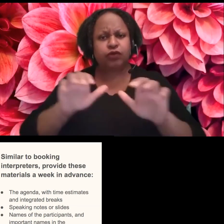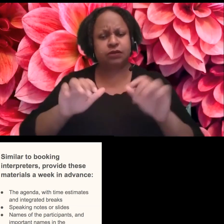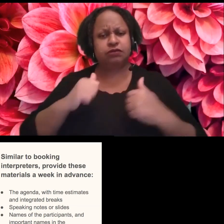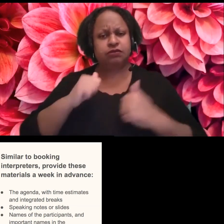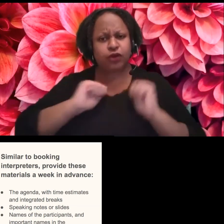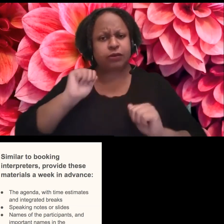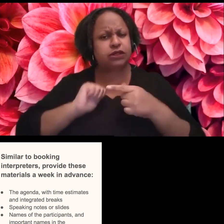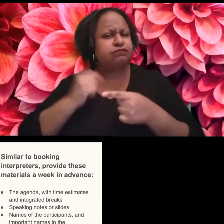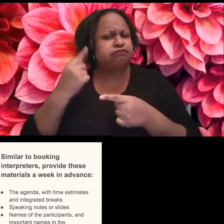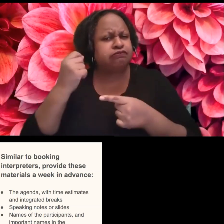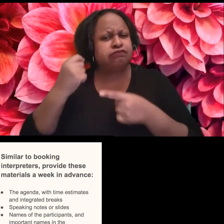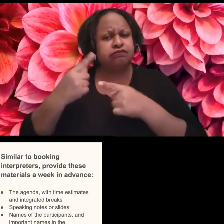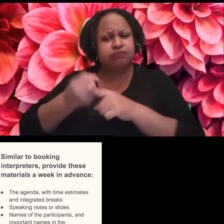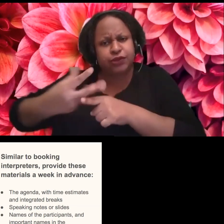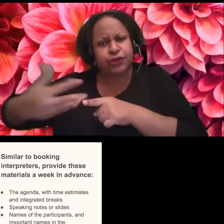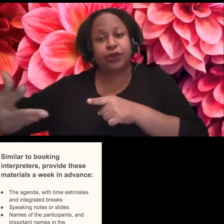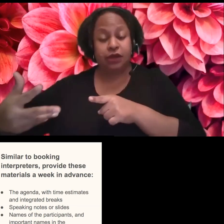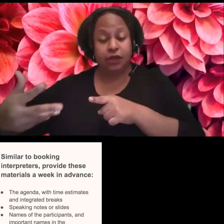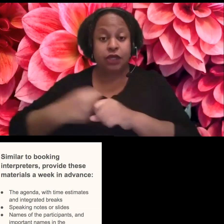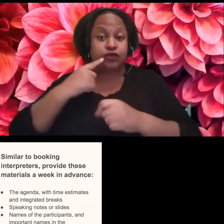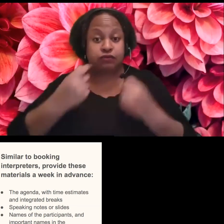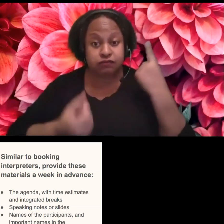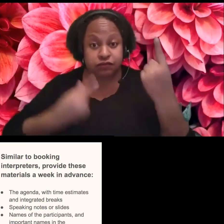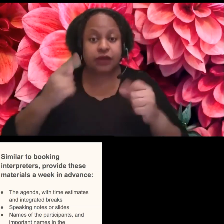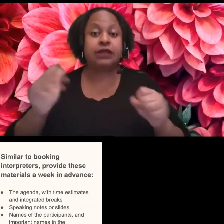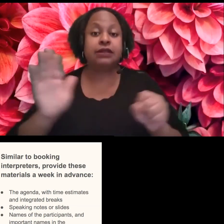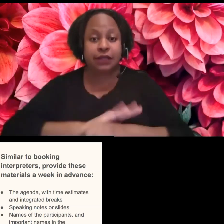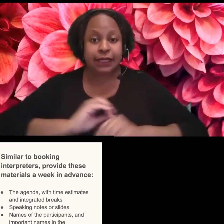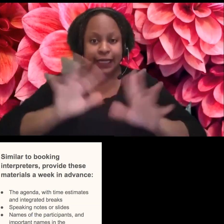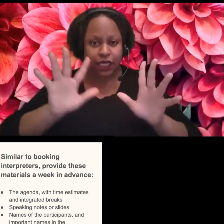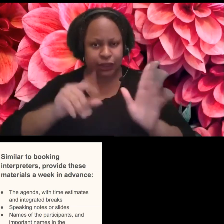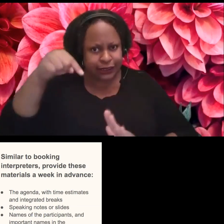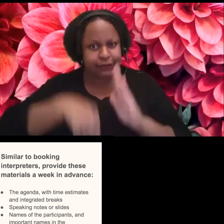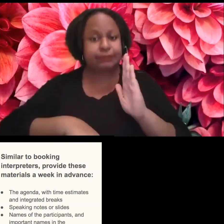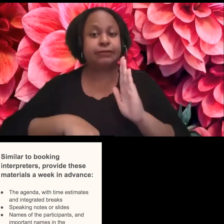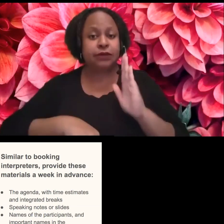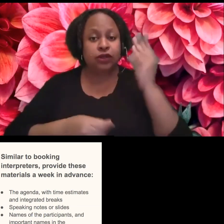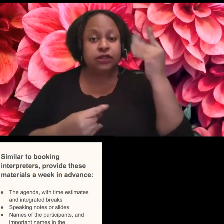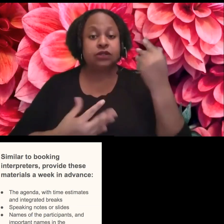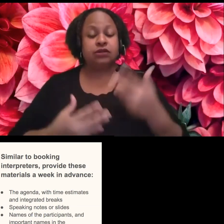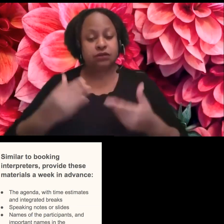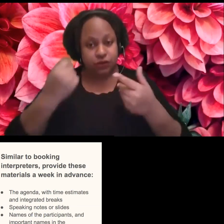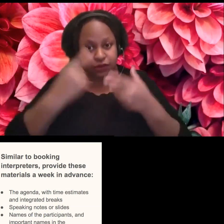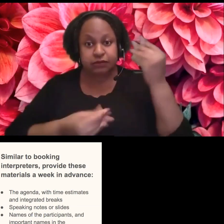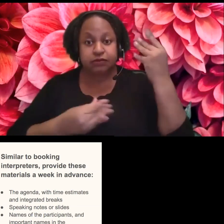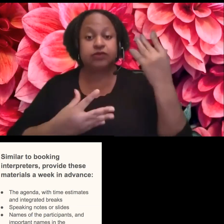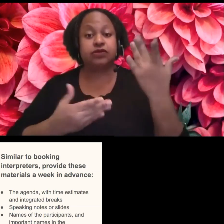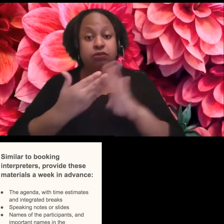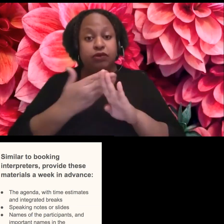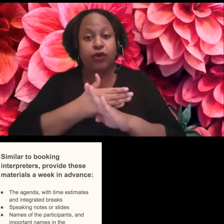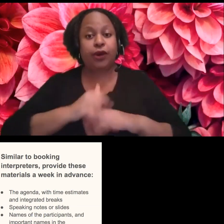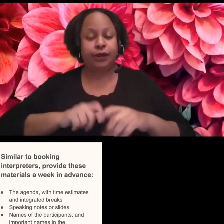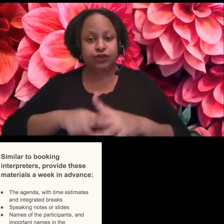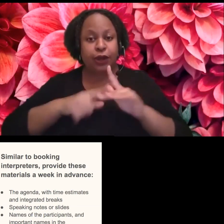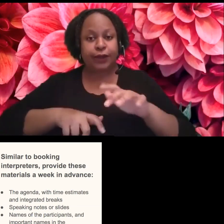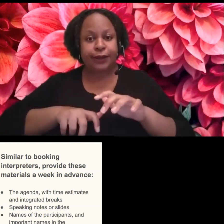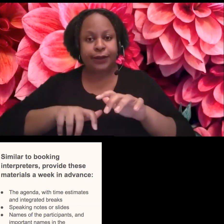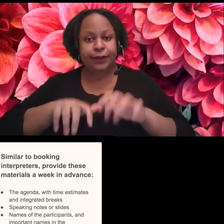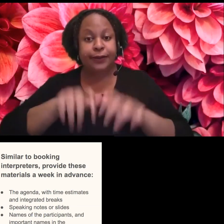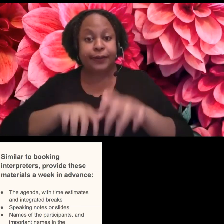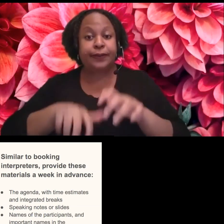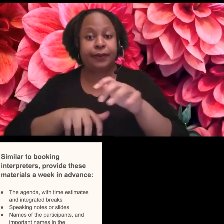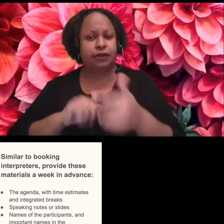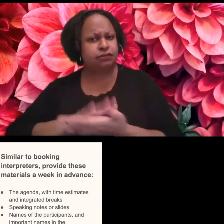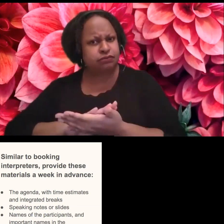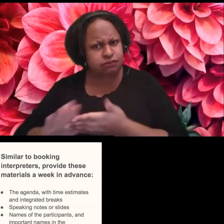understand everything going on and really, uh, deeply understand the material, which is something extremely lovely about them. And